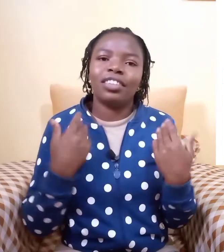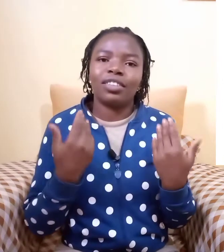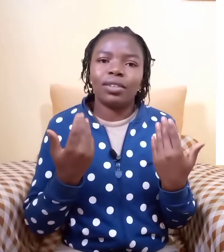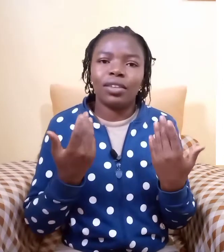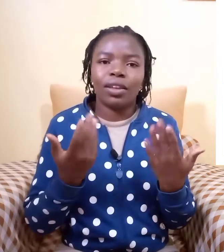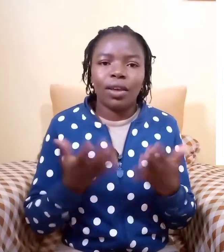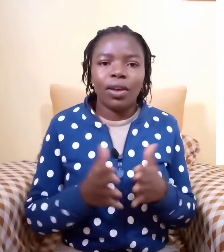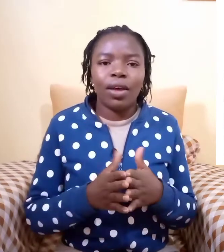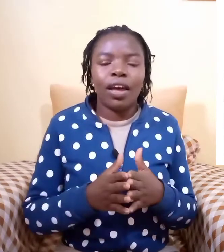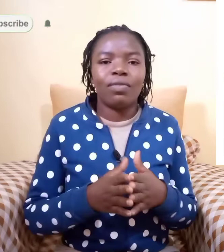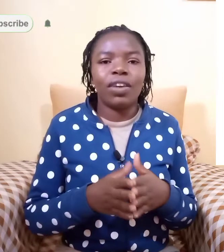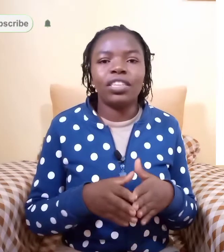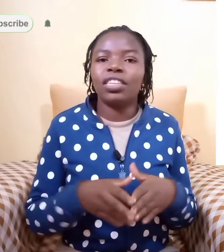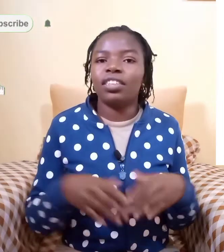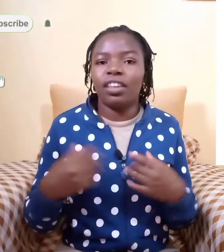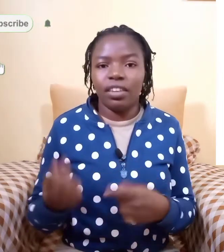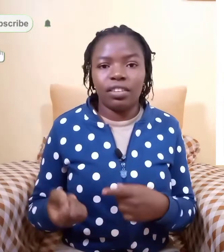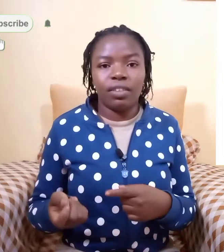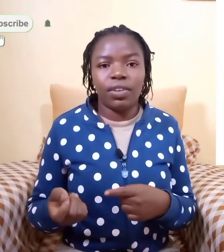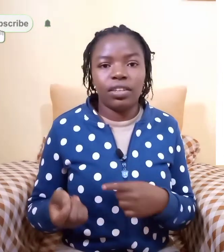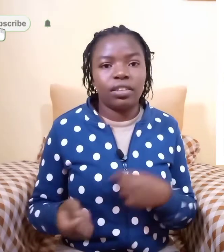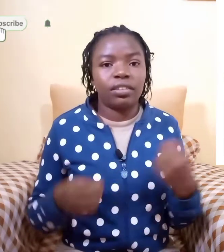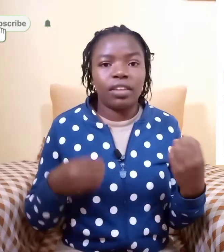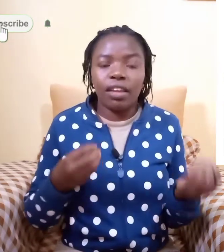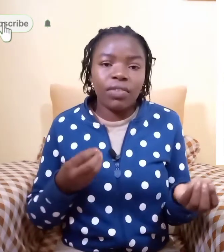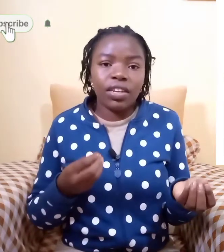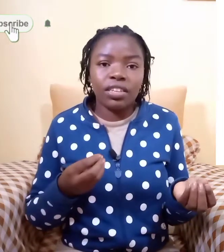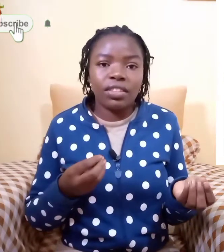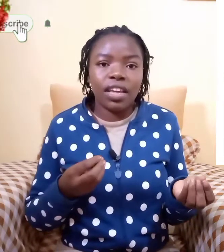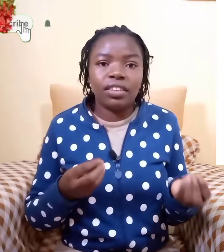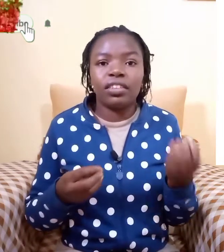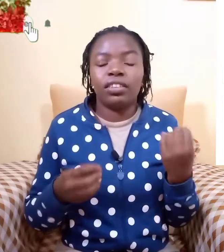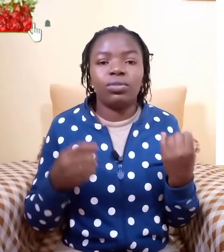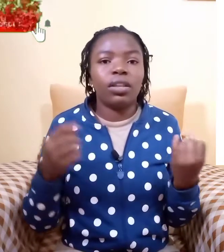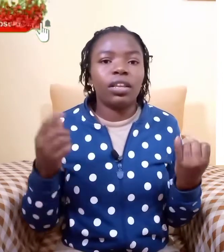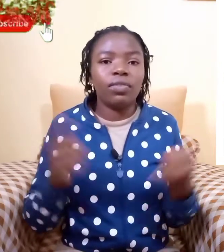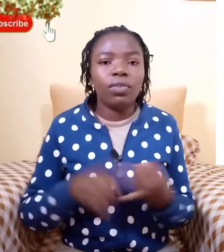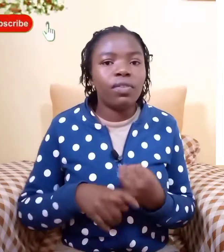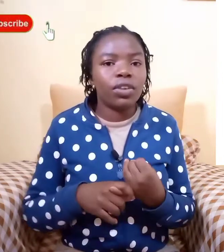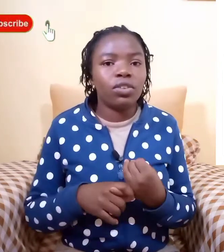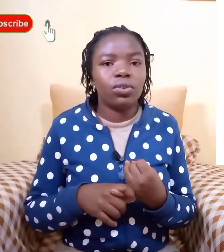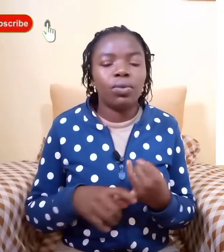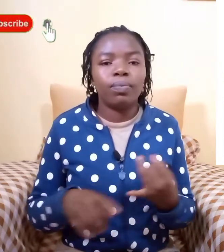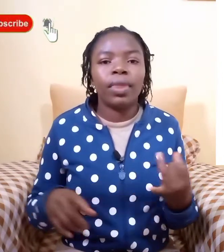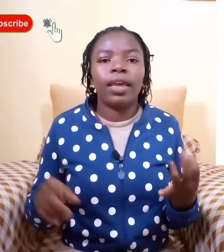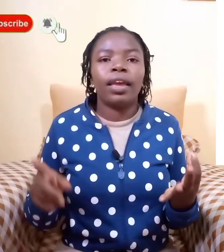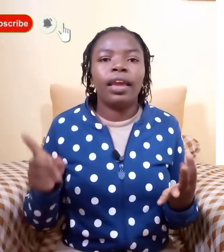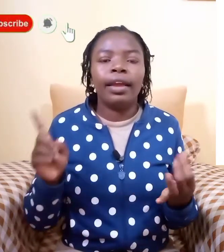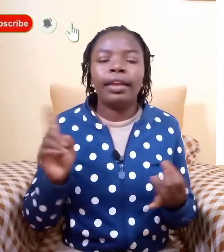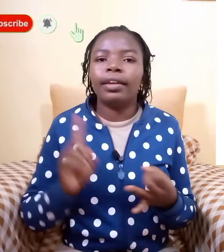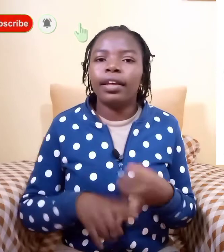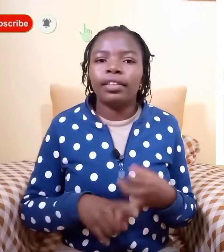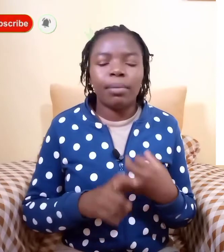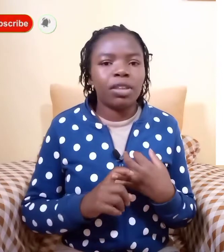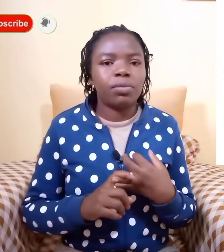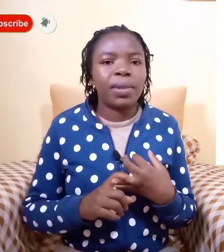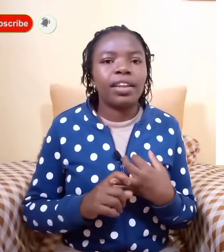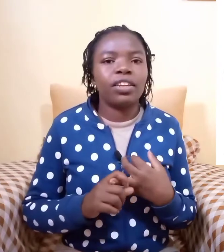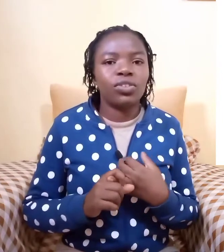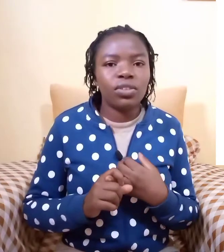its advantages and disadvantages advantages that it will give you a video and some explanations